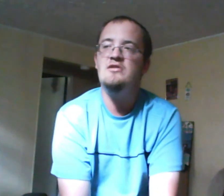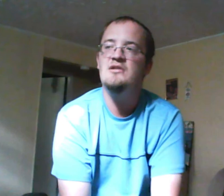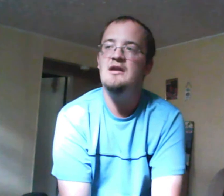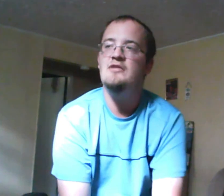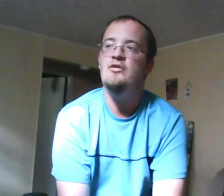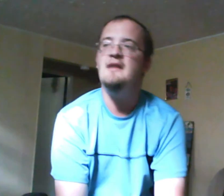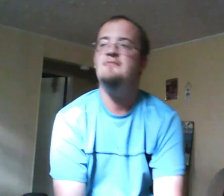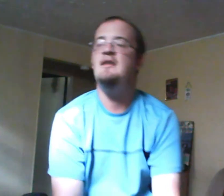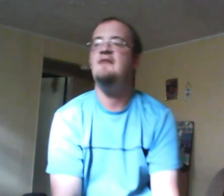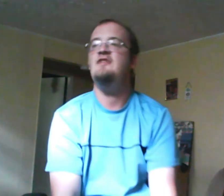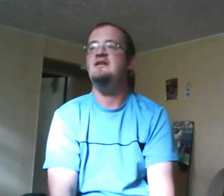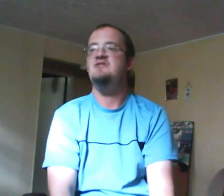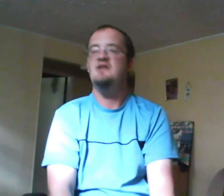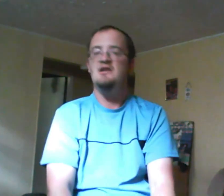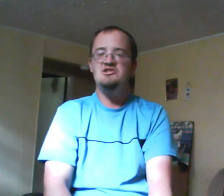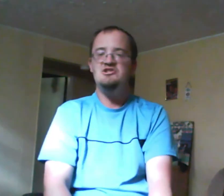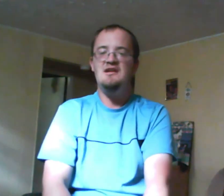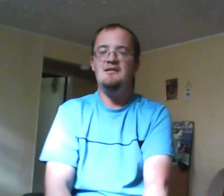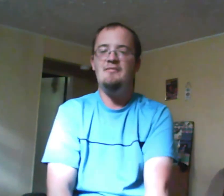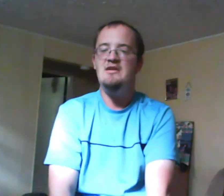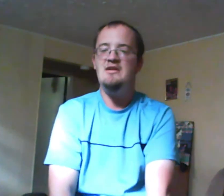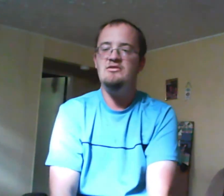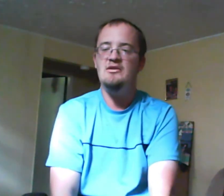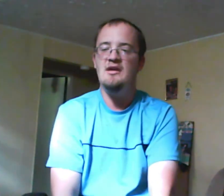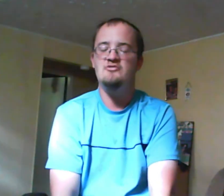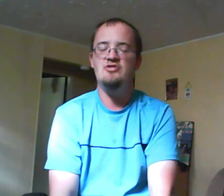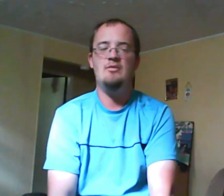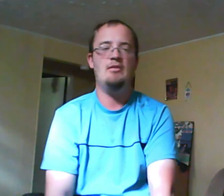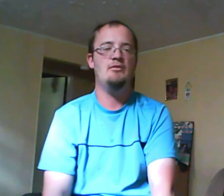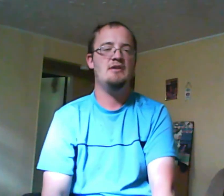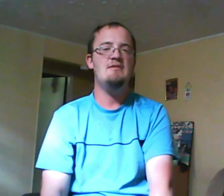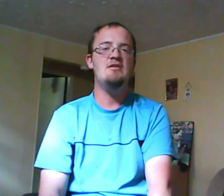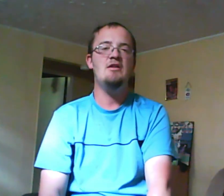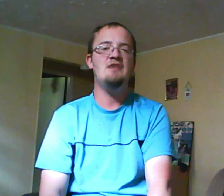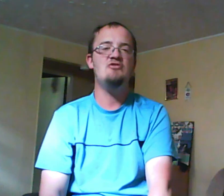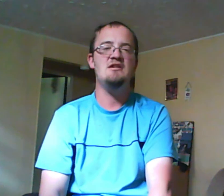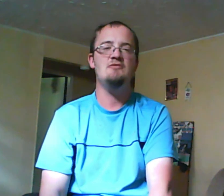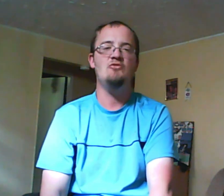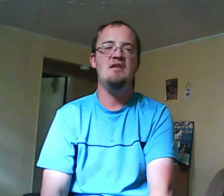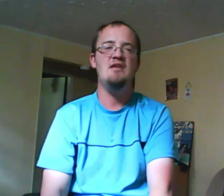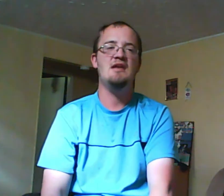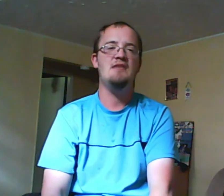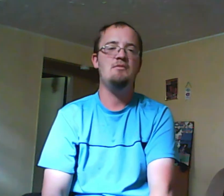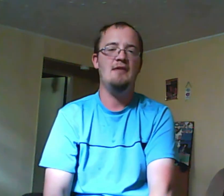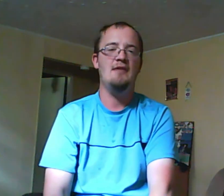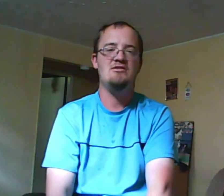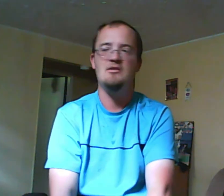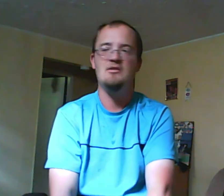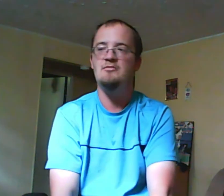and Maya thinks that she is the cause of trouble even though that Tristan was kind of a POS towards Maya let's not